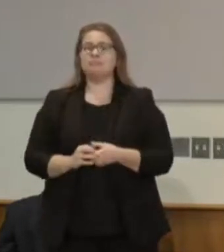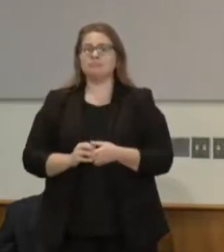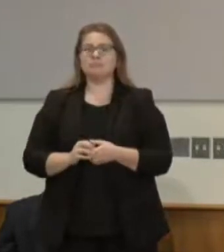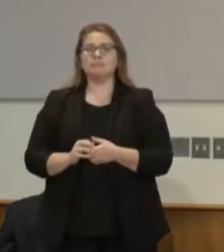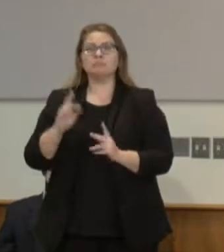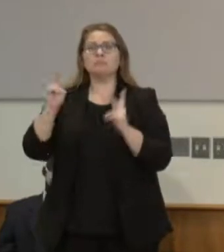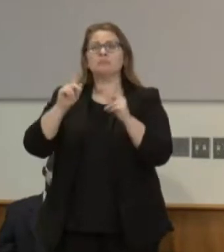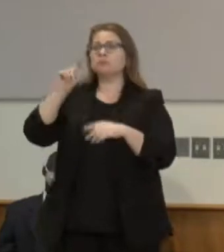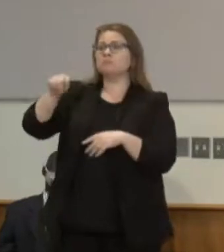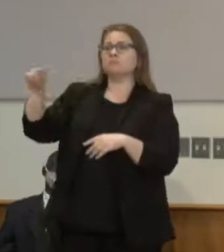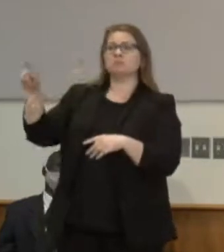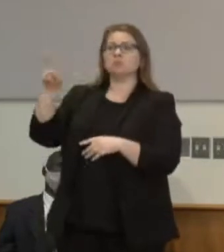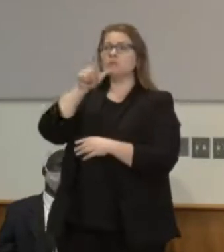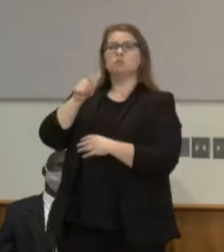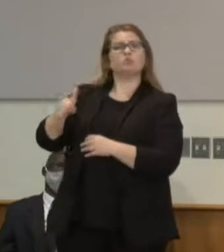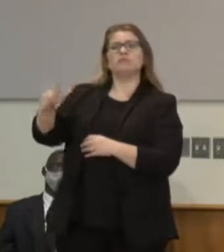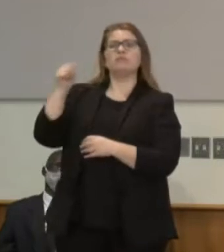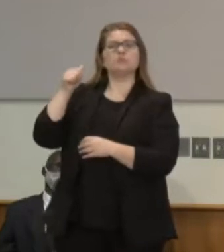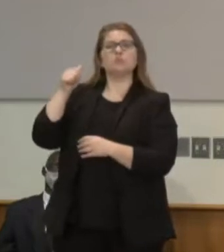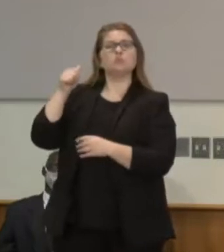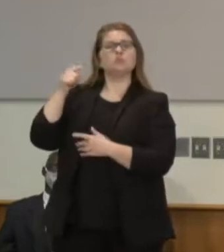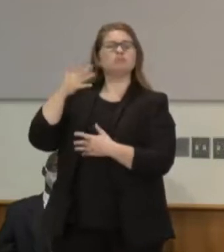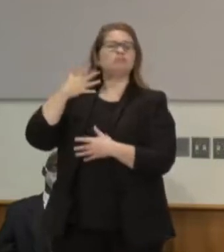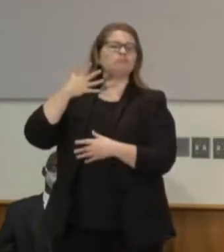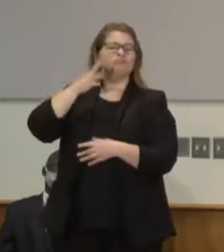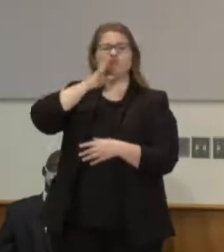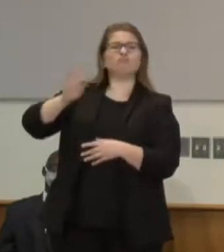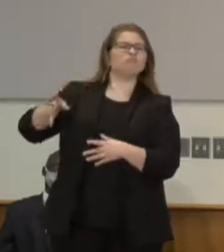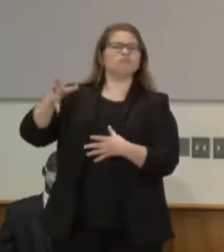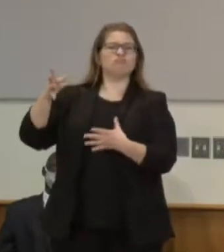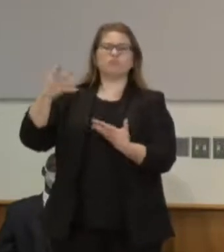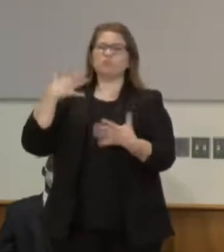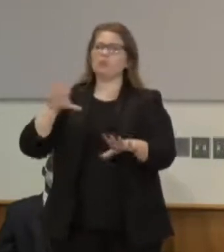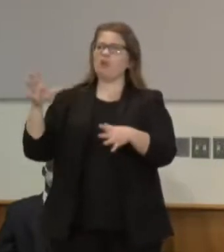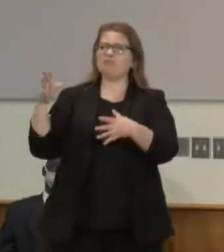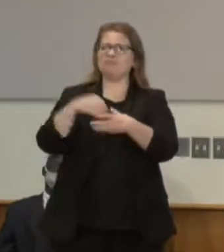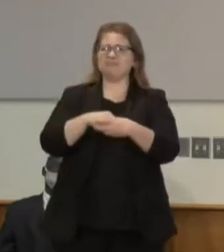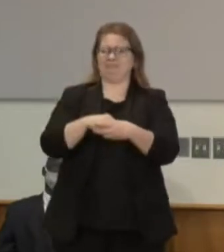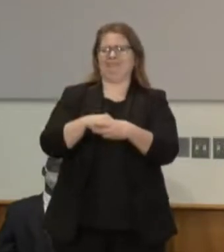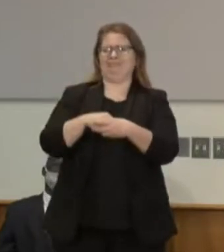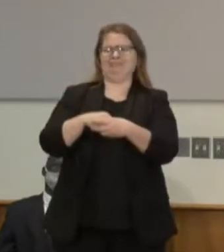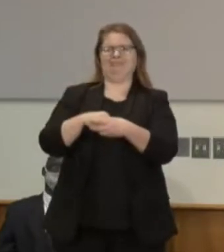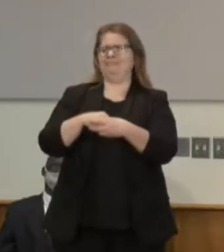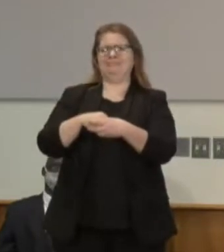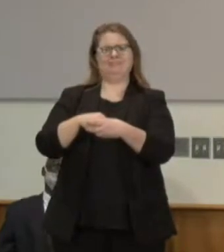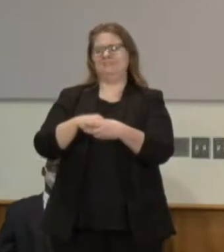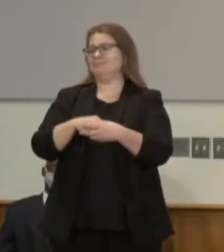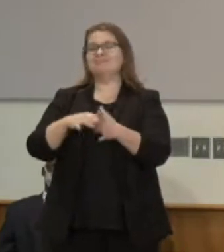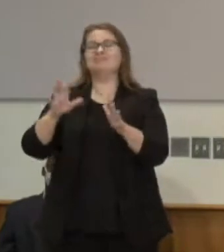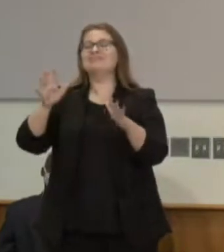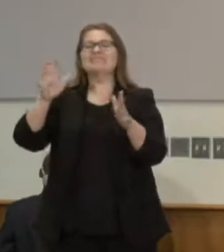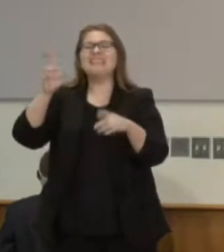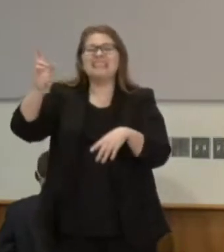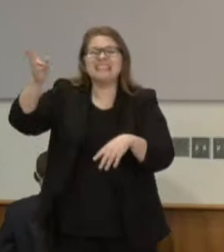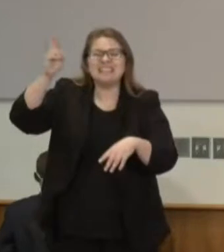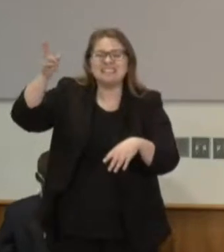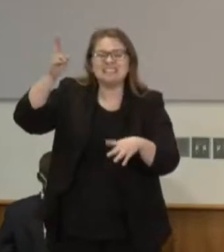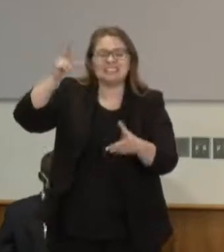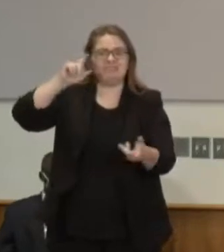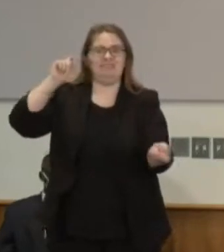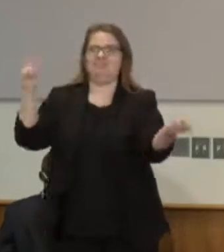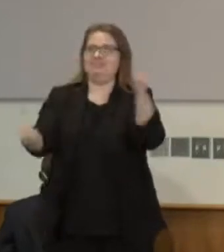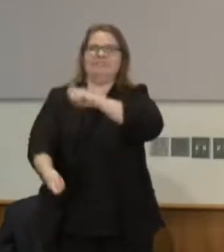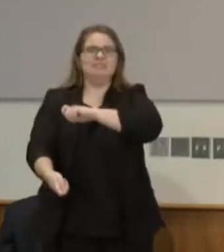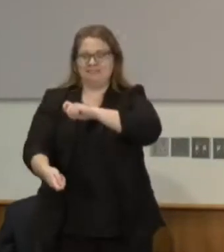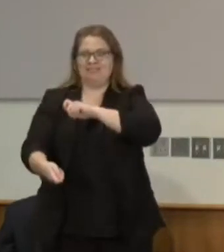of this moment that will change the history of our state and probably will show the nation how to how to act and